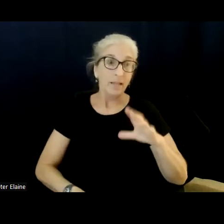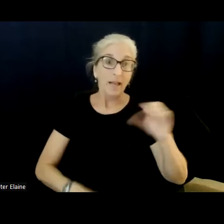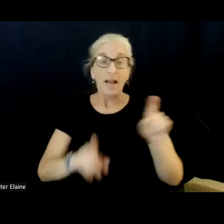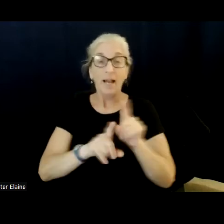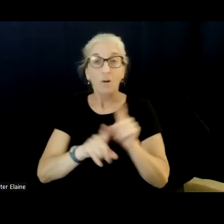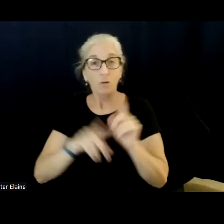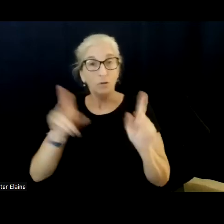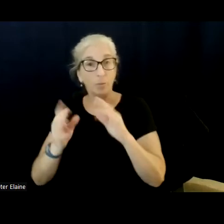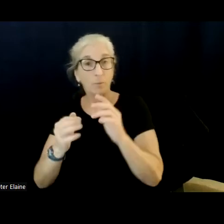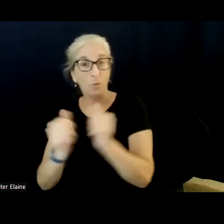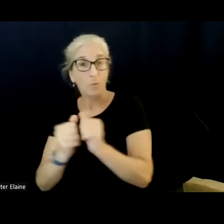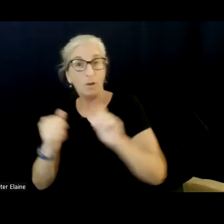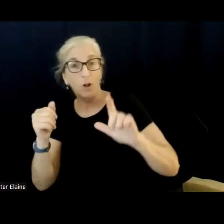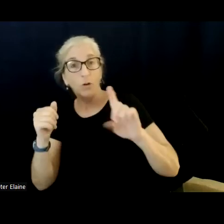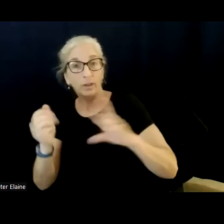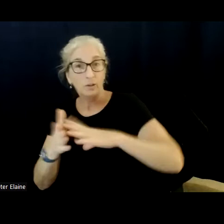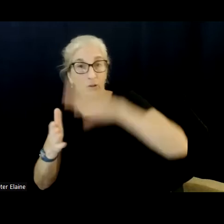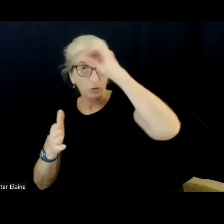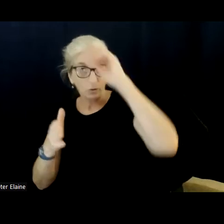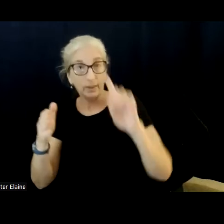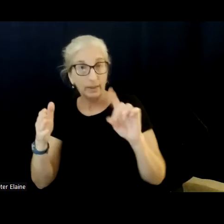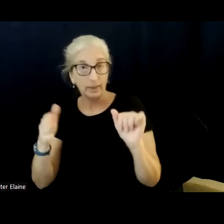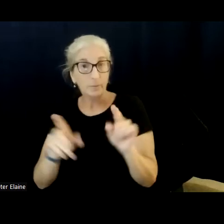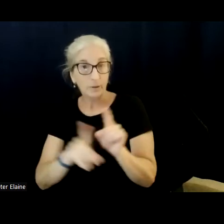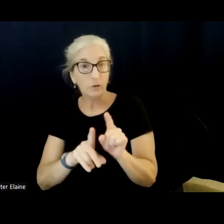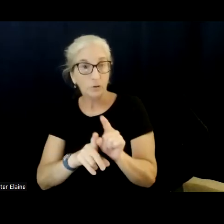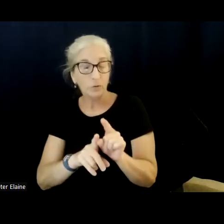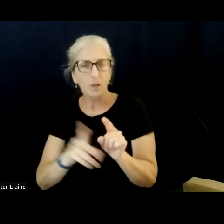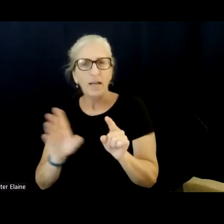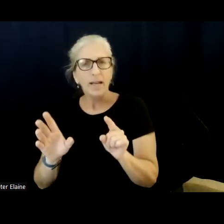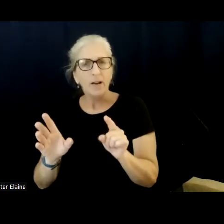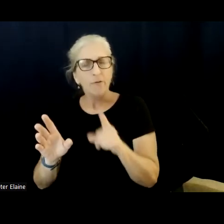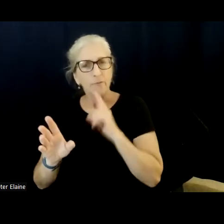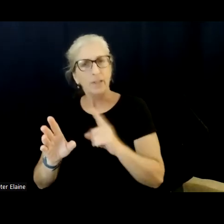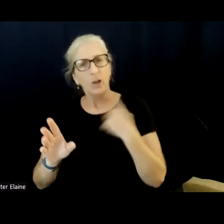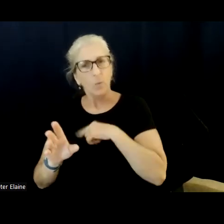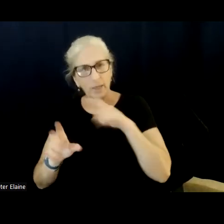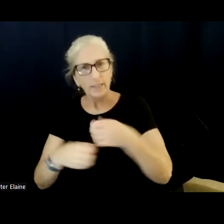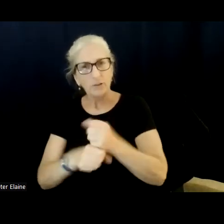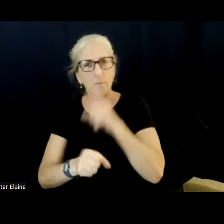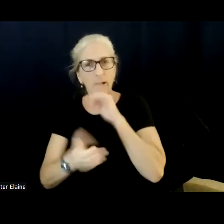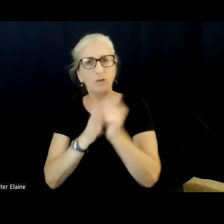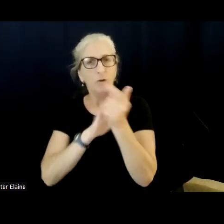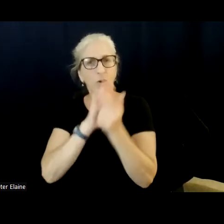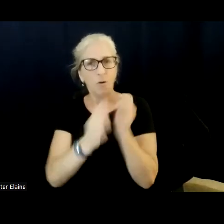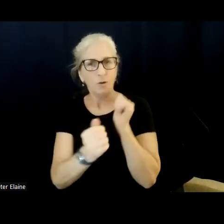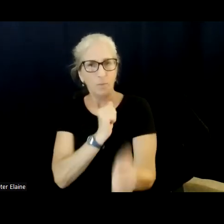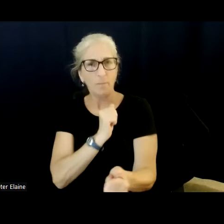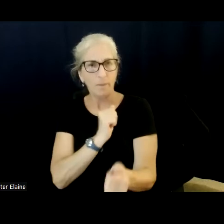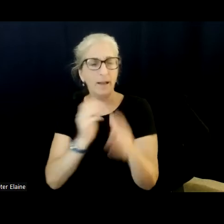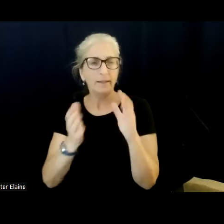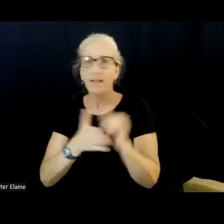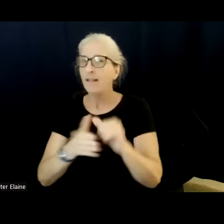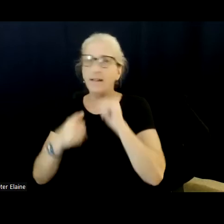disabilities. Uh, so it's, it's making sure that, uh, legislation's passed, uh, that, that is not